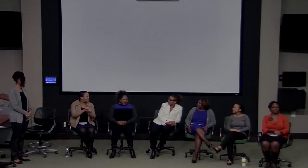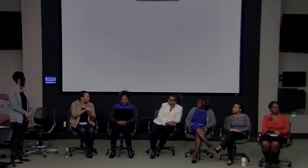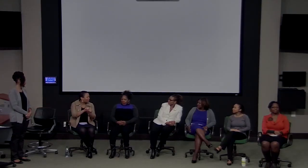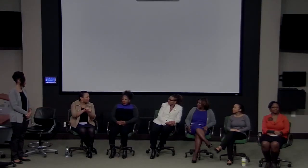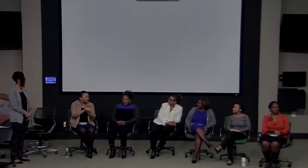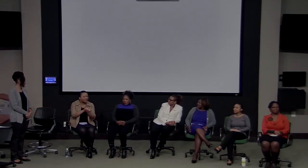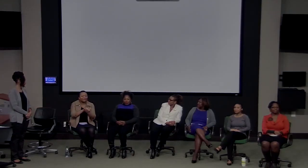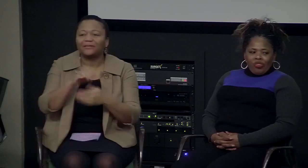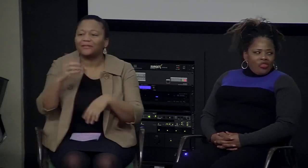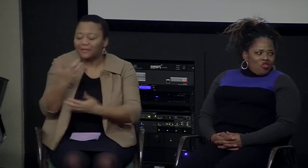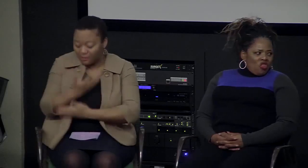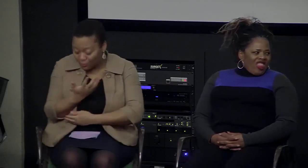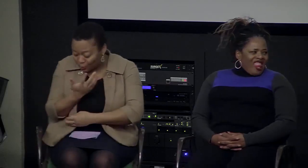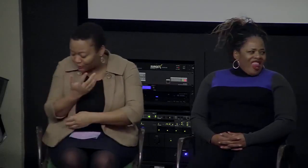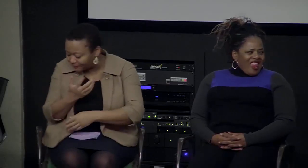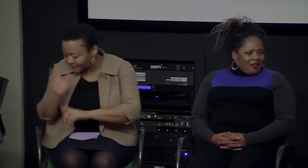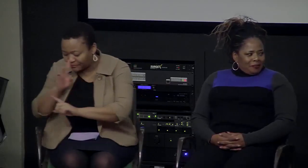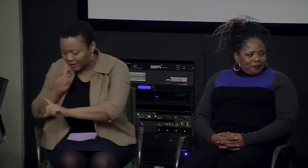Well, obviously that would be impossible.